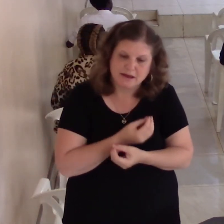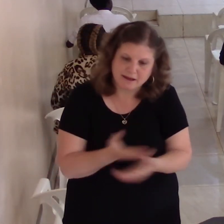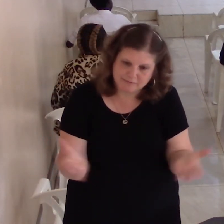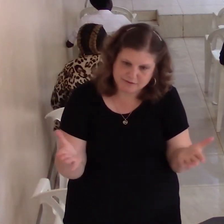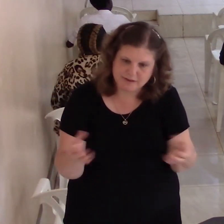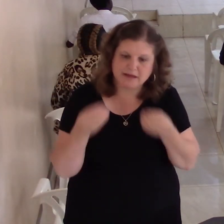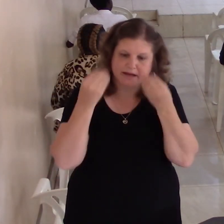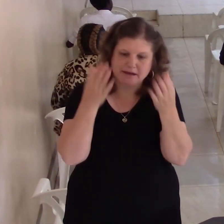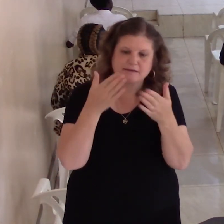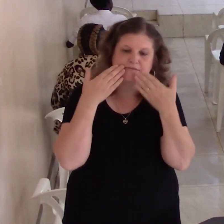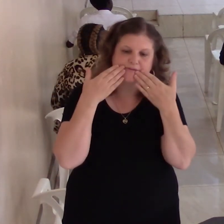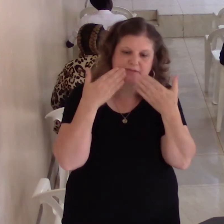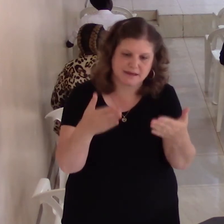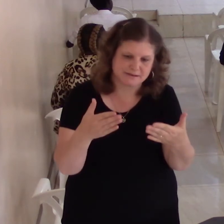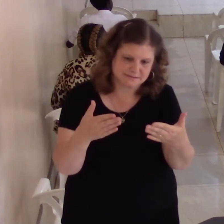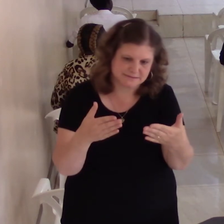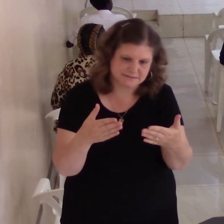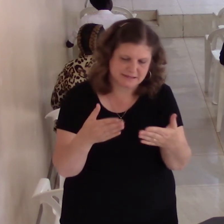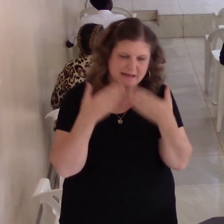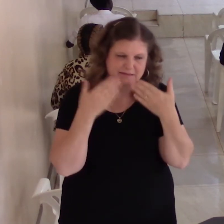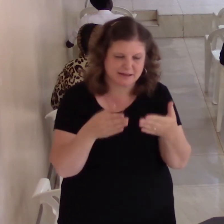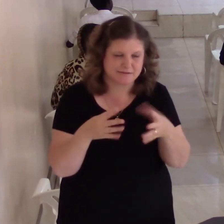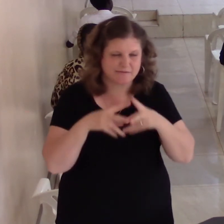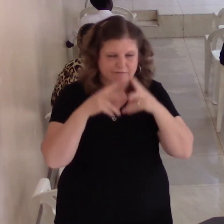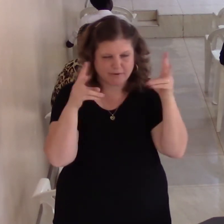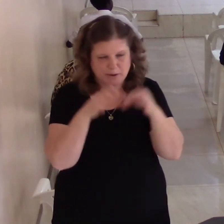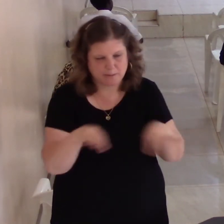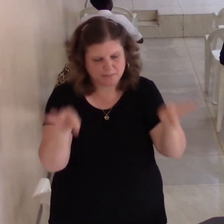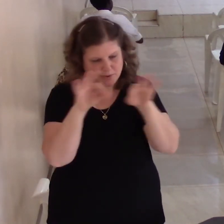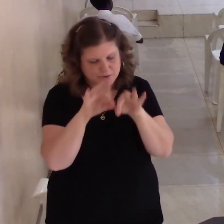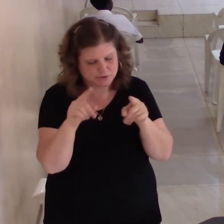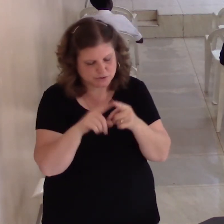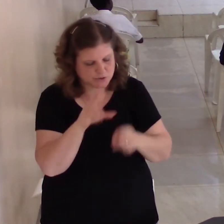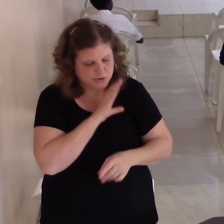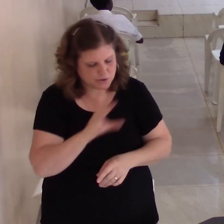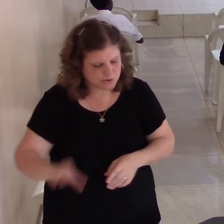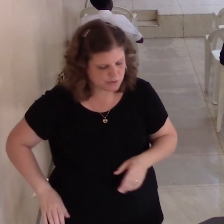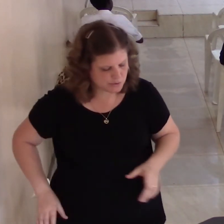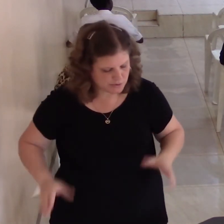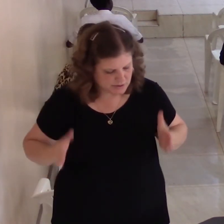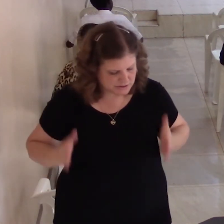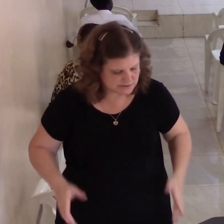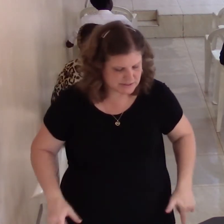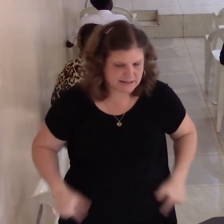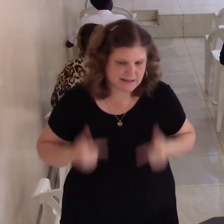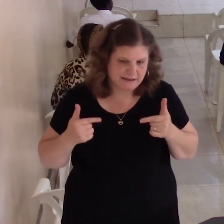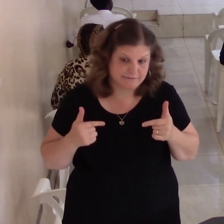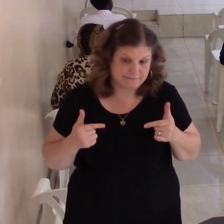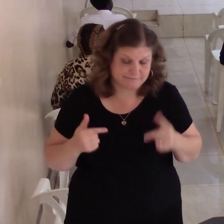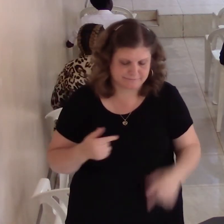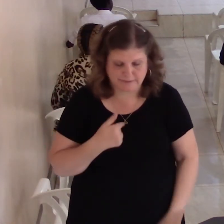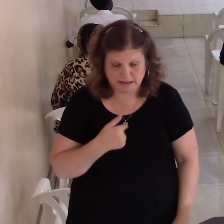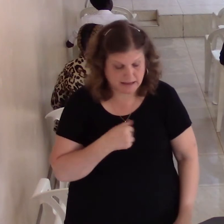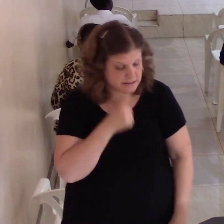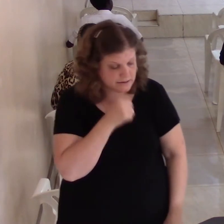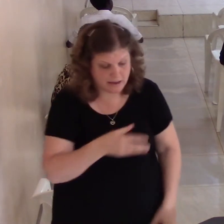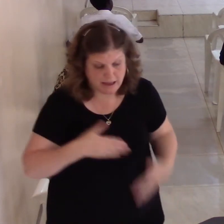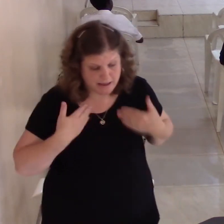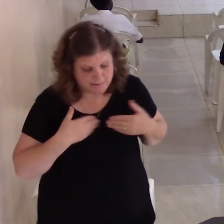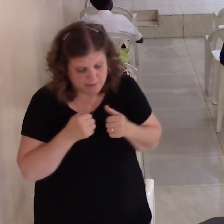is very important to the crucial man I wasn't happy with this lockdown but I thank God that we had a video that we